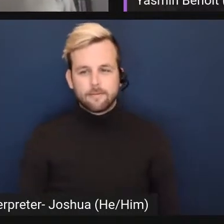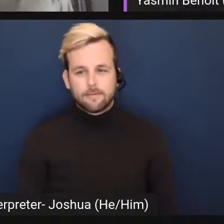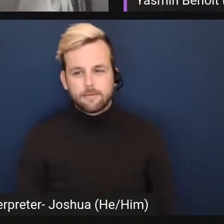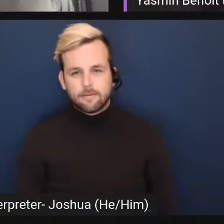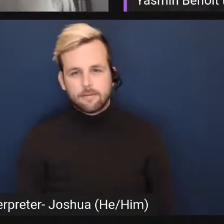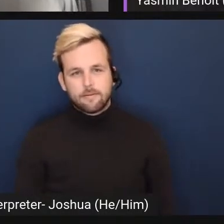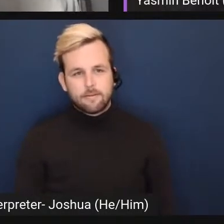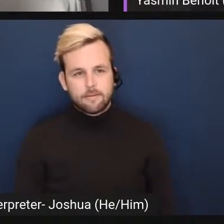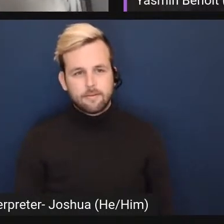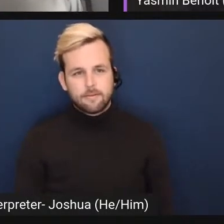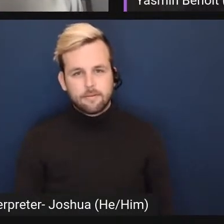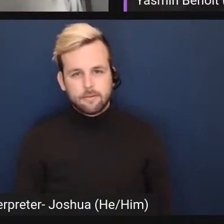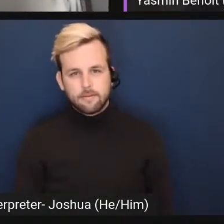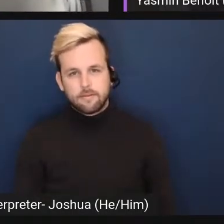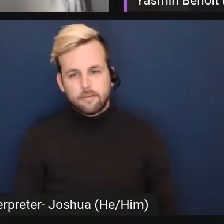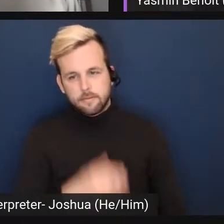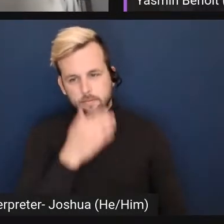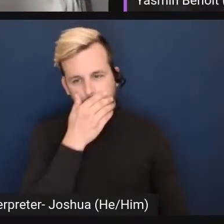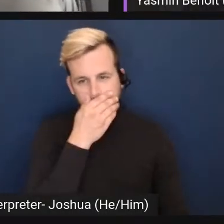Um,